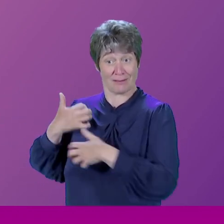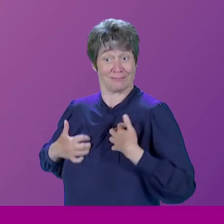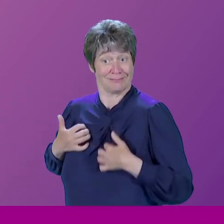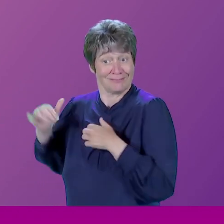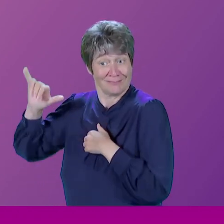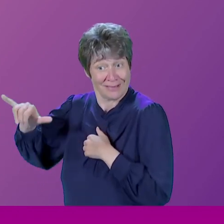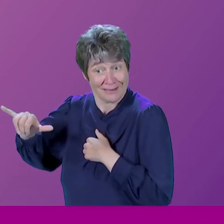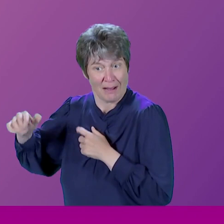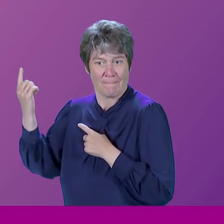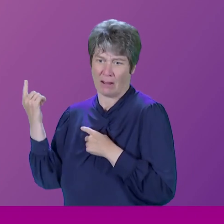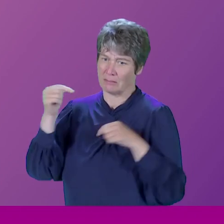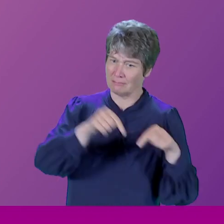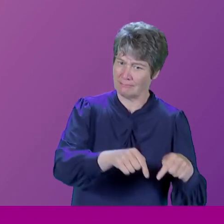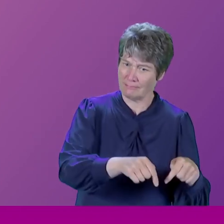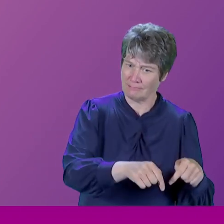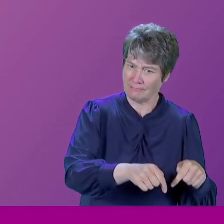made again, quite honestly.